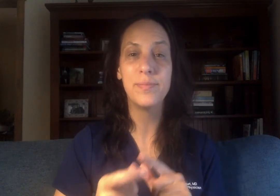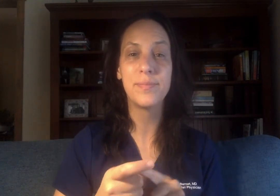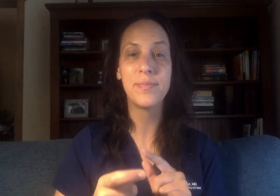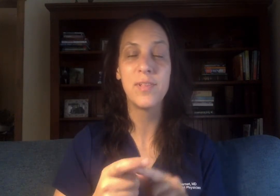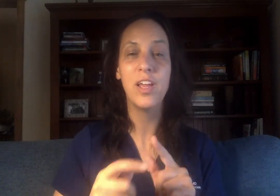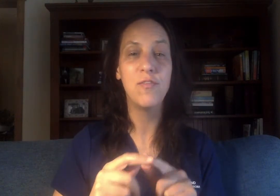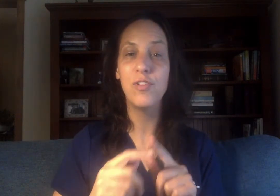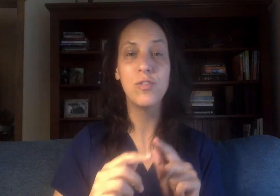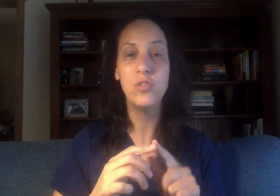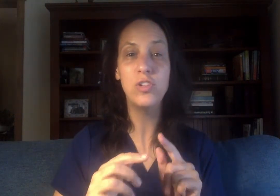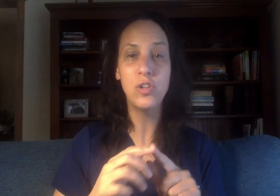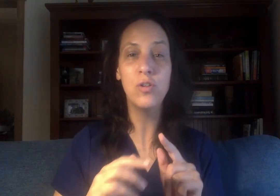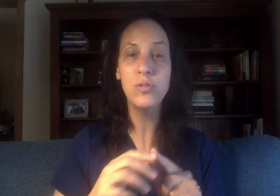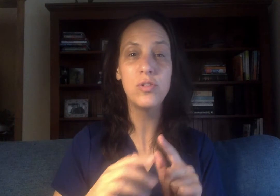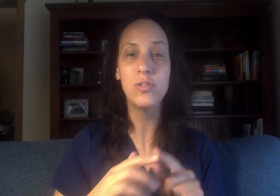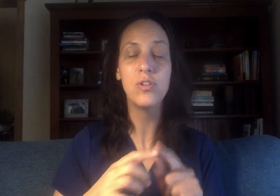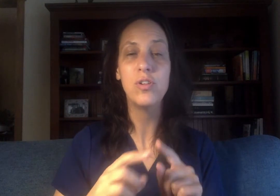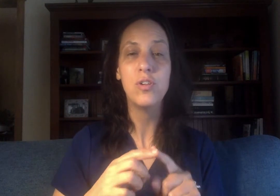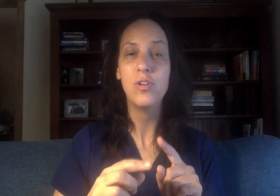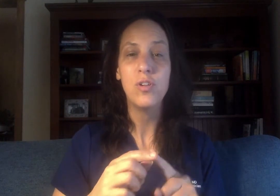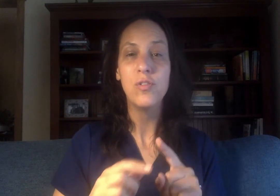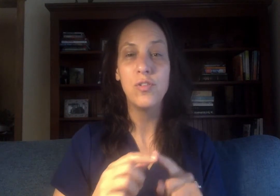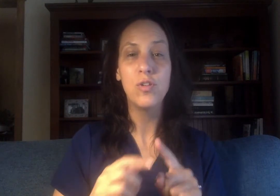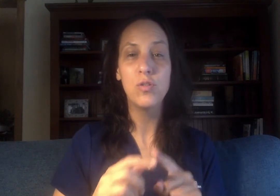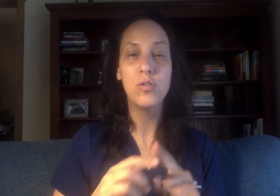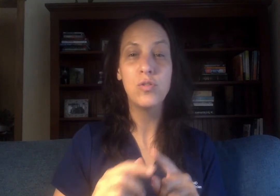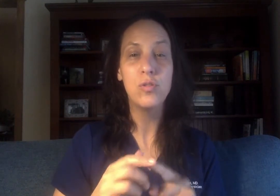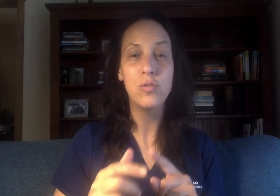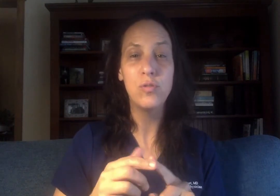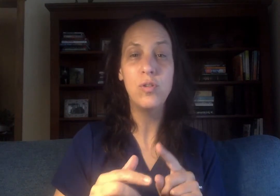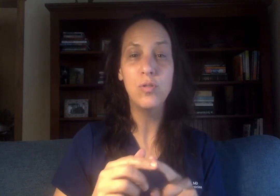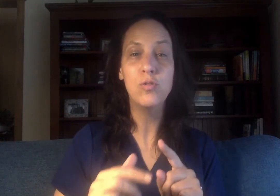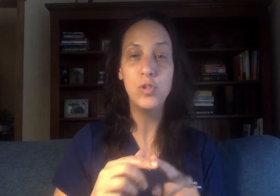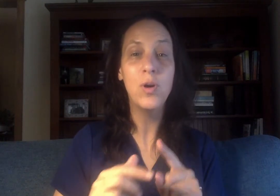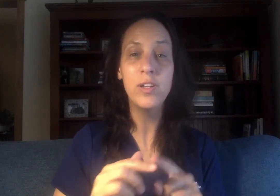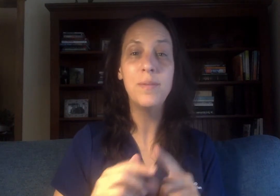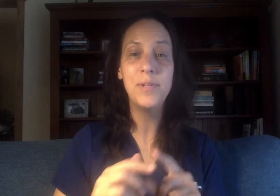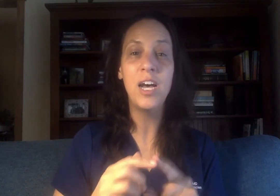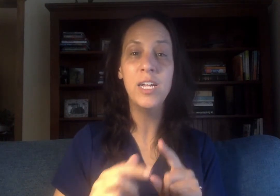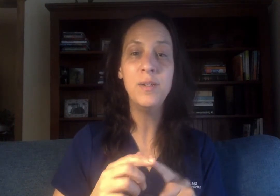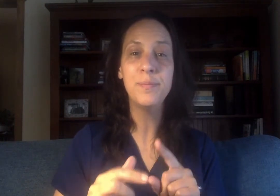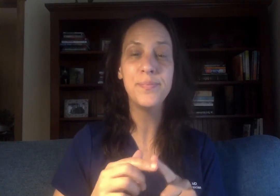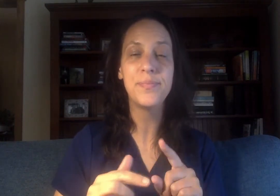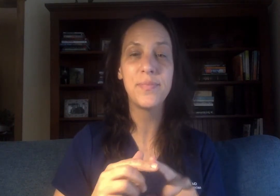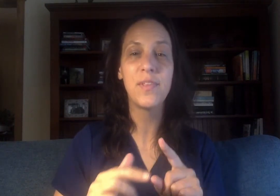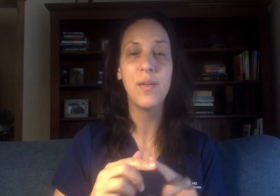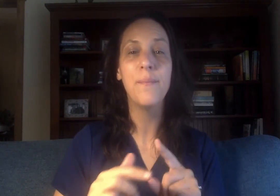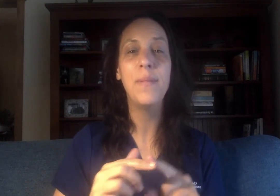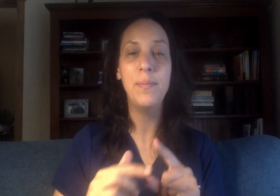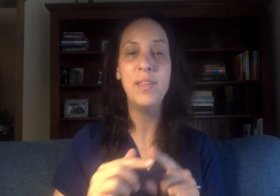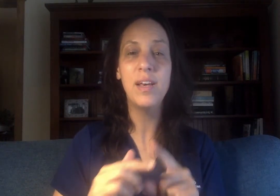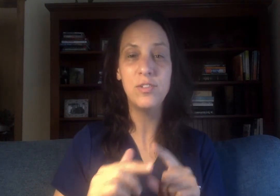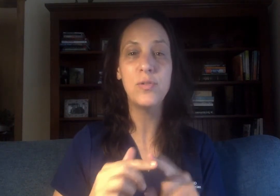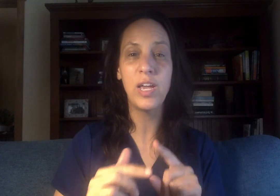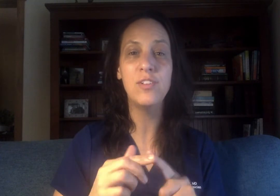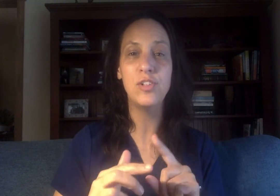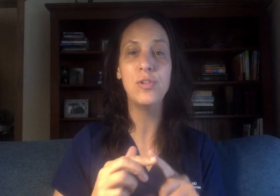and for those who do end up dying maybe that's okay too